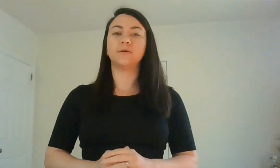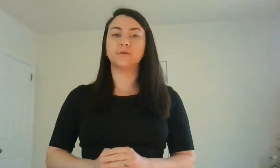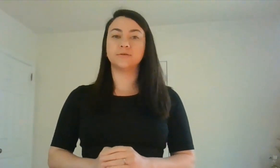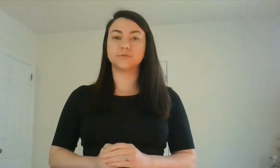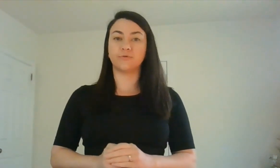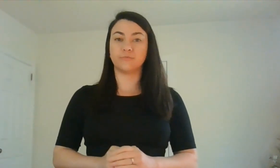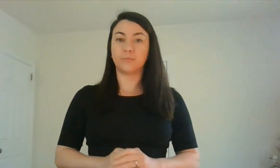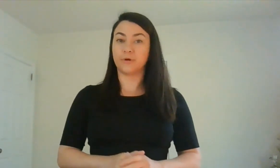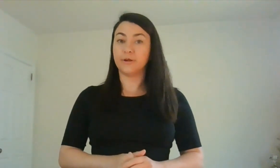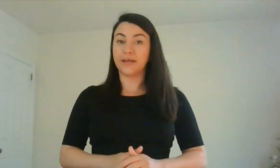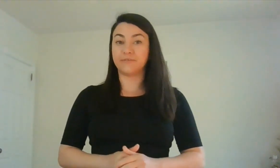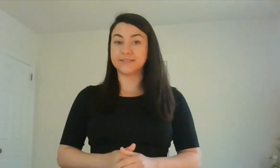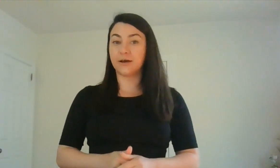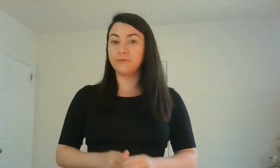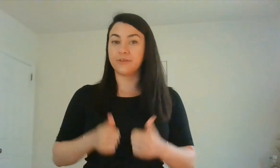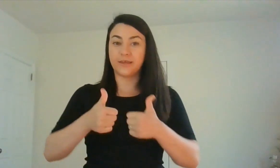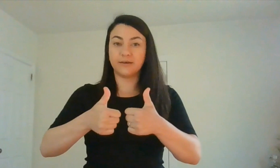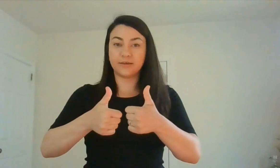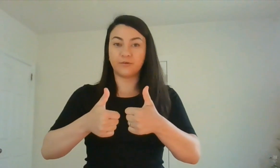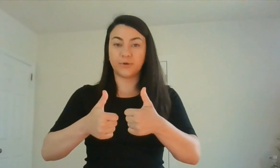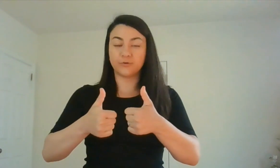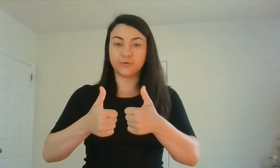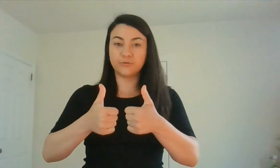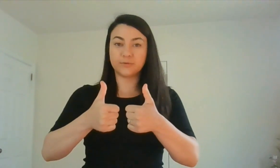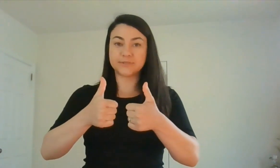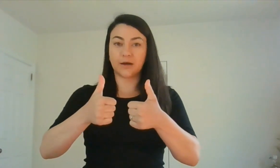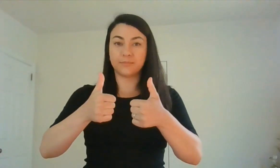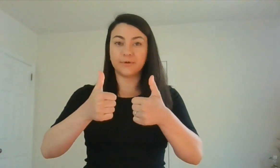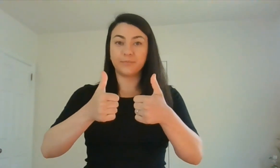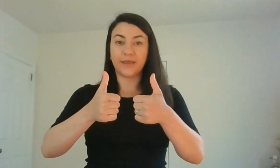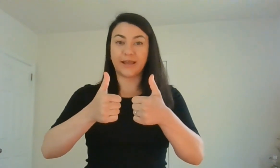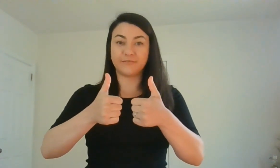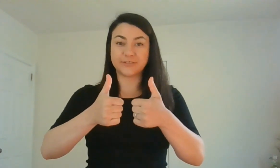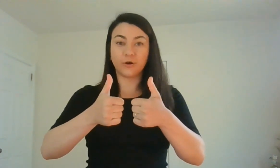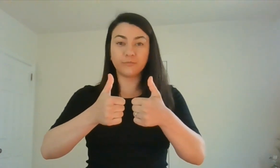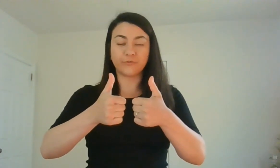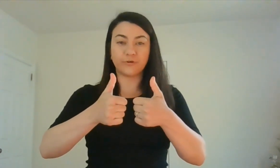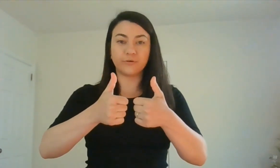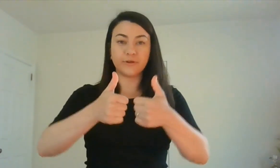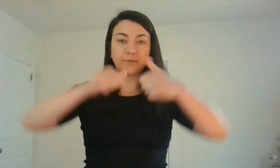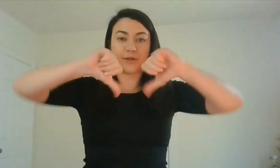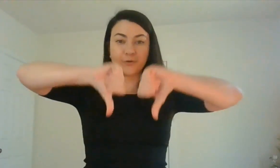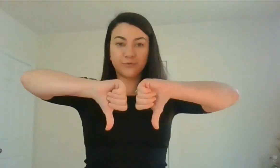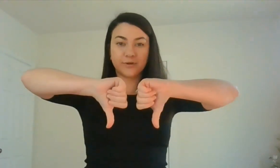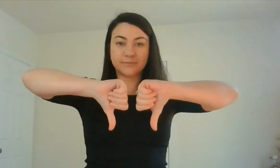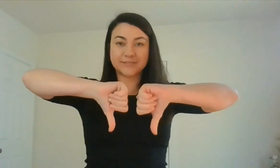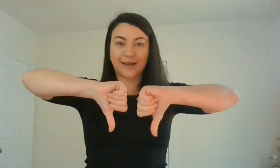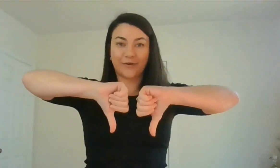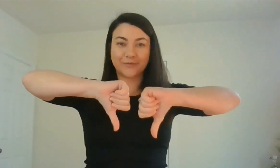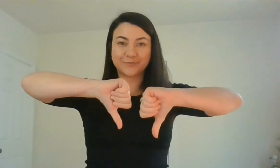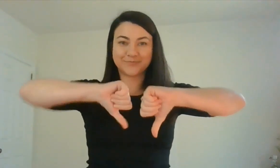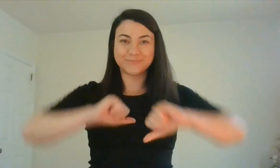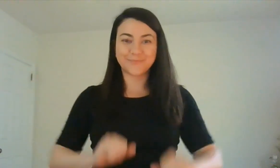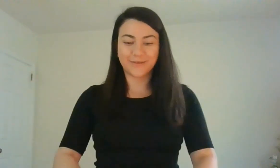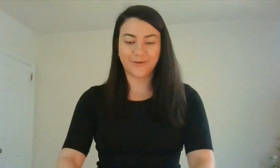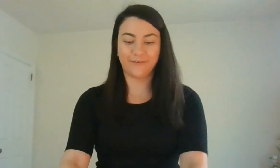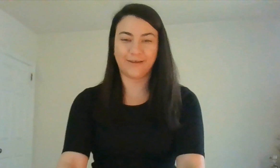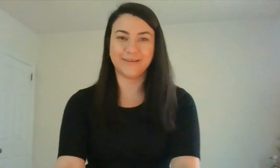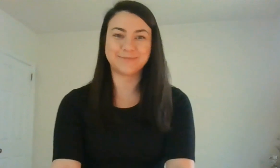So remember, if it's healthy, give me your two thumbs up. And if it's harmful, give me two thumbs down. All right, let's